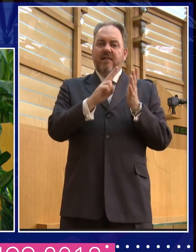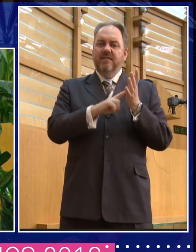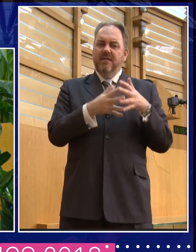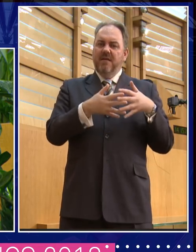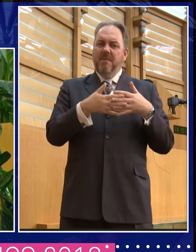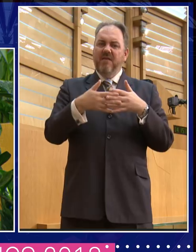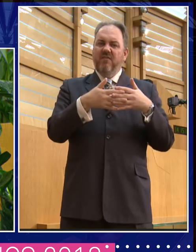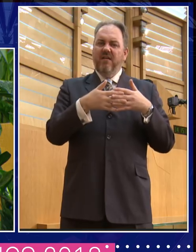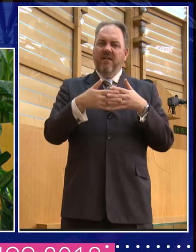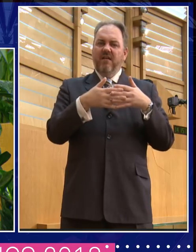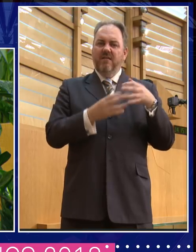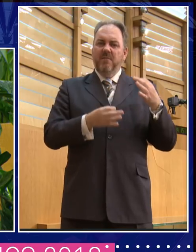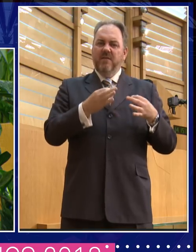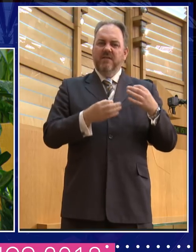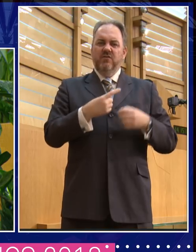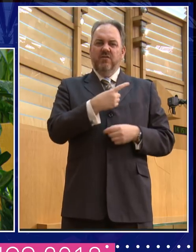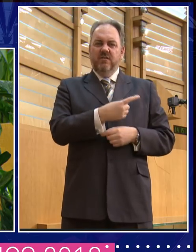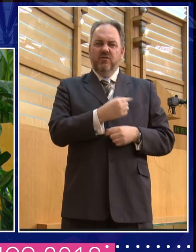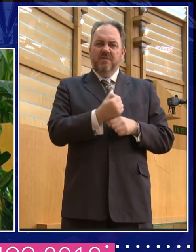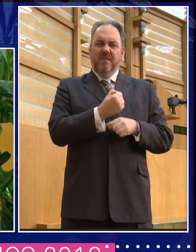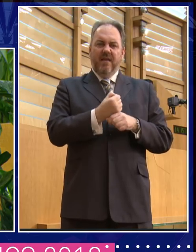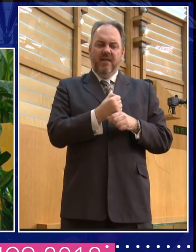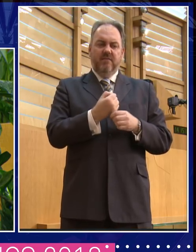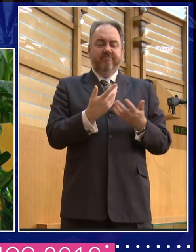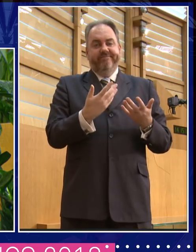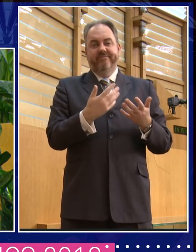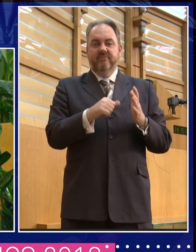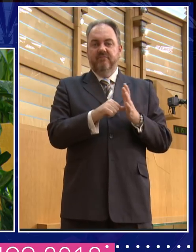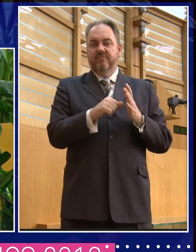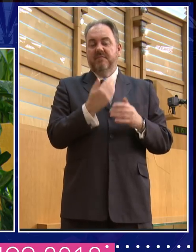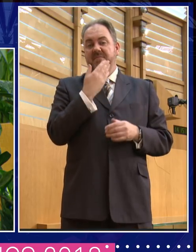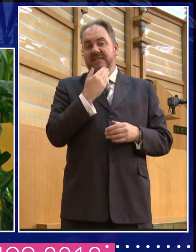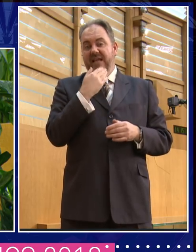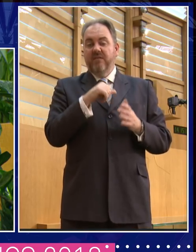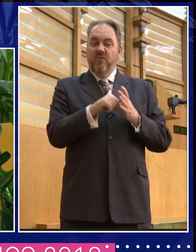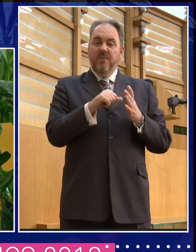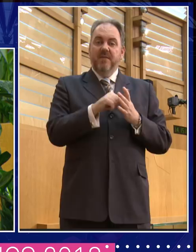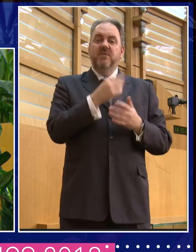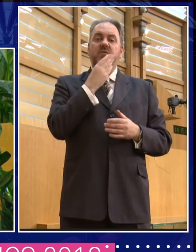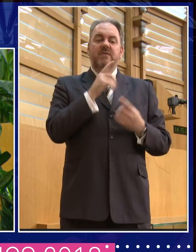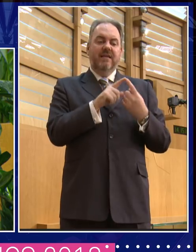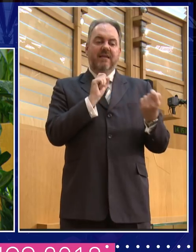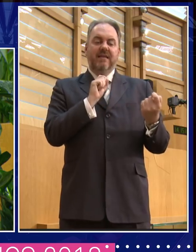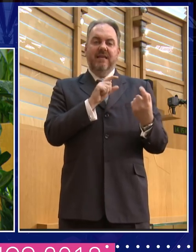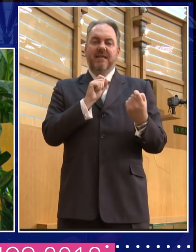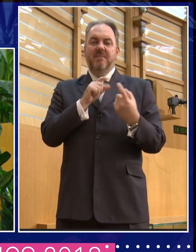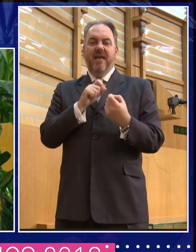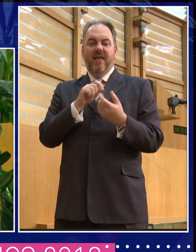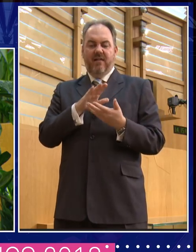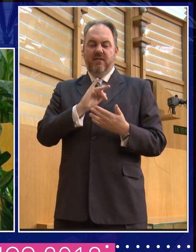sensible to have used whatever email server that she used. She wasn't the only politician to have done that. And it becomes a kind of